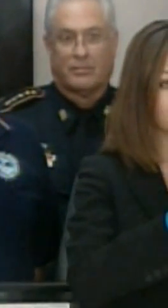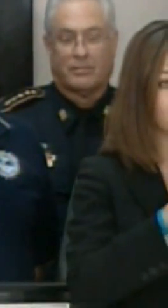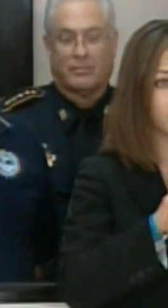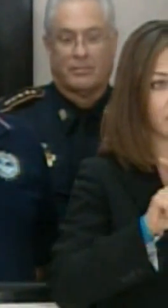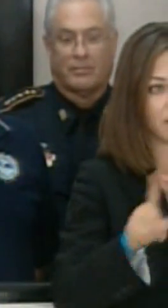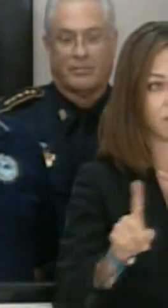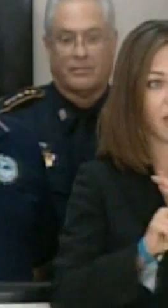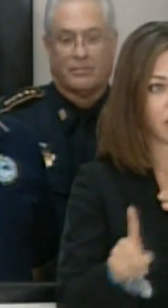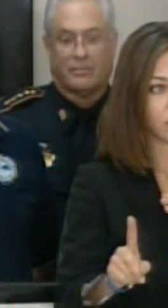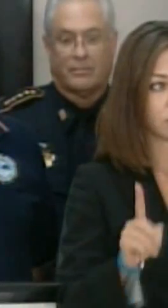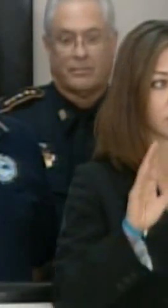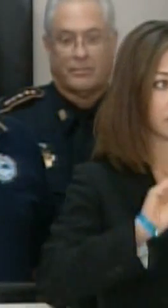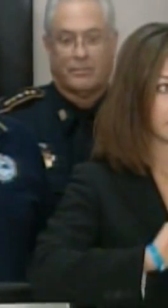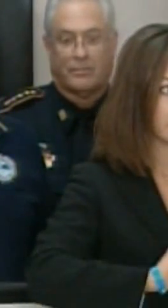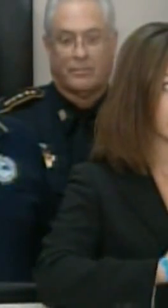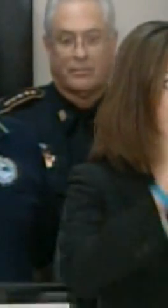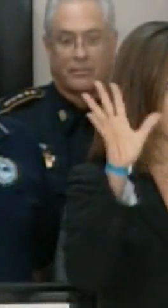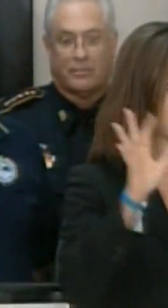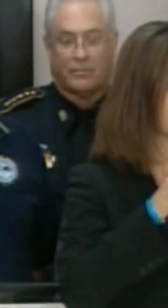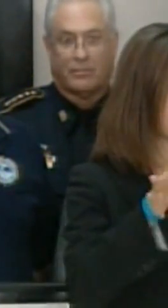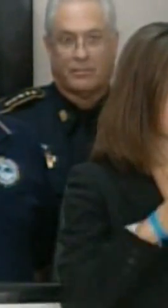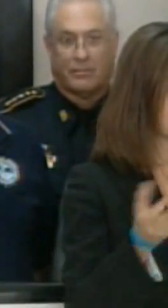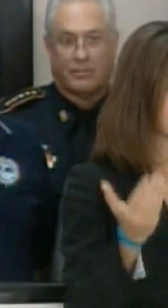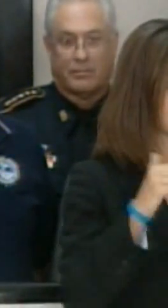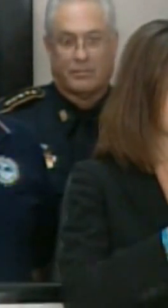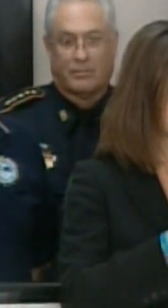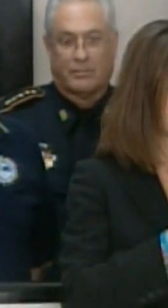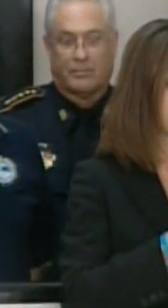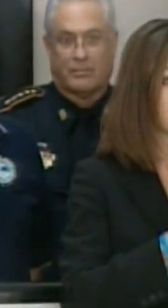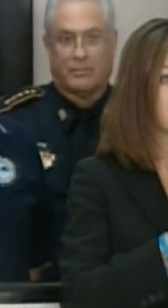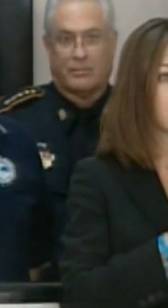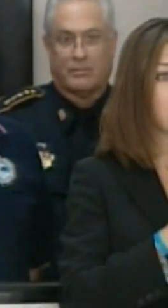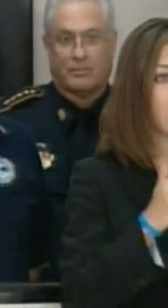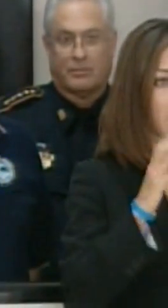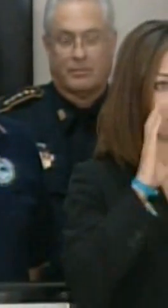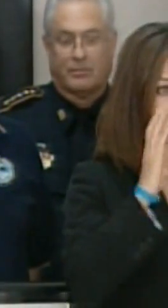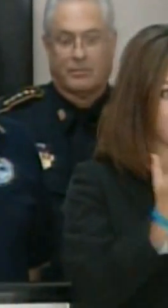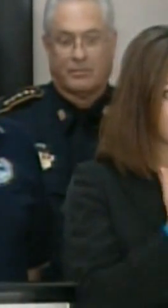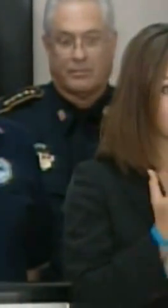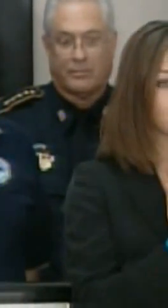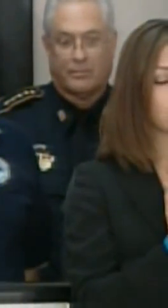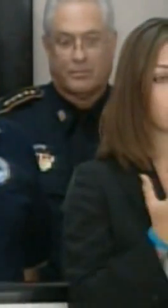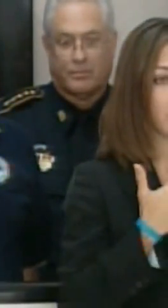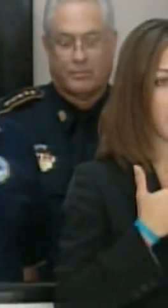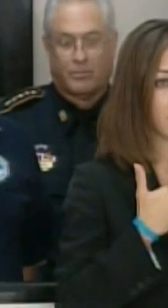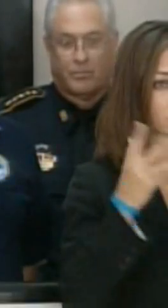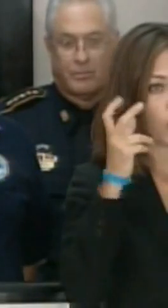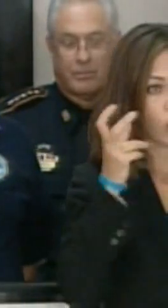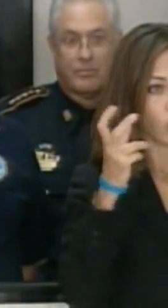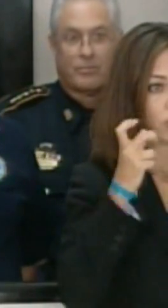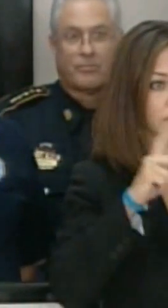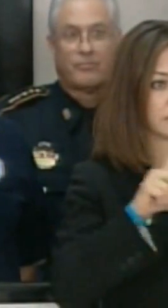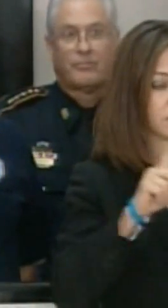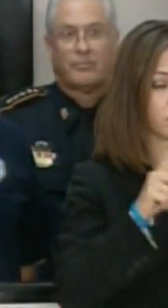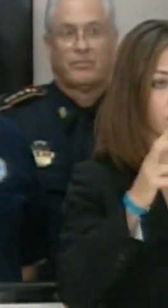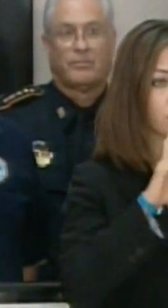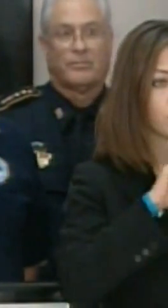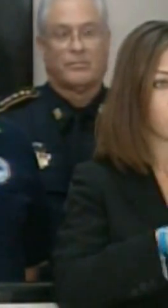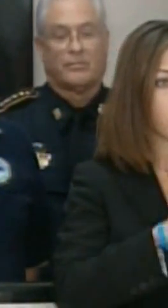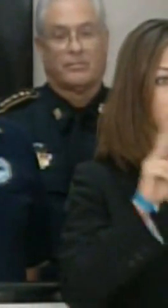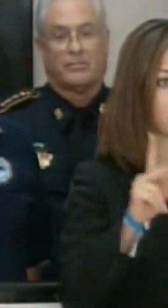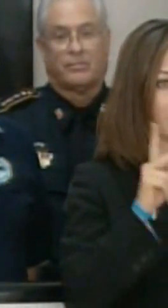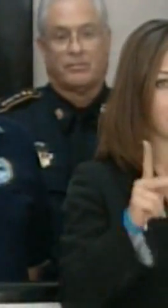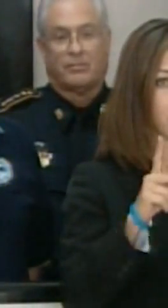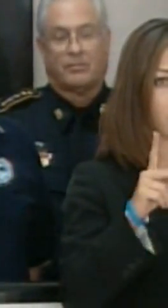Let me be very clear that there I've seen pictures and we've heard reports of people in jurisdictions,